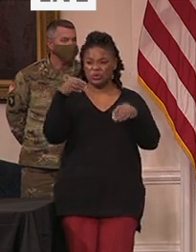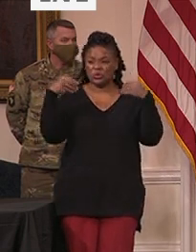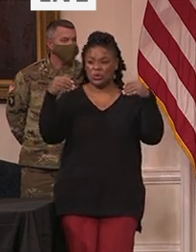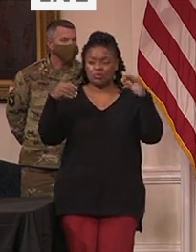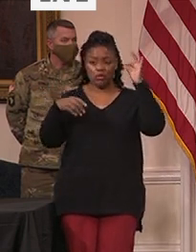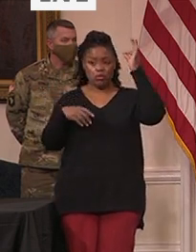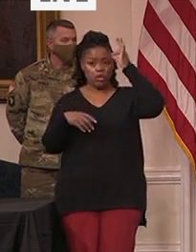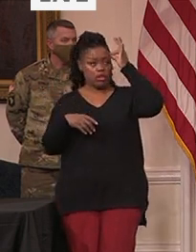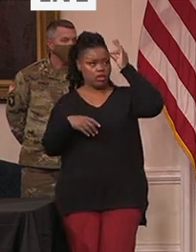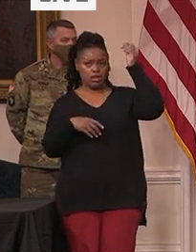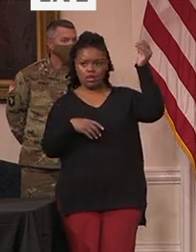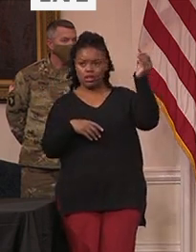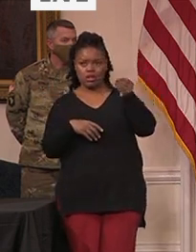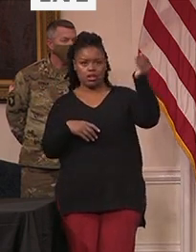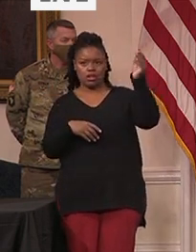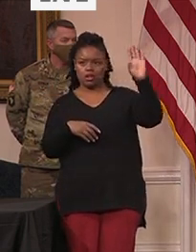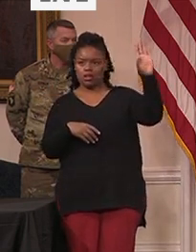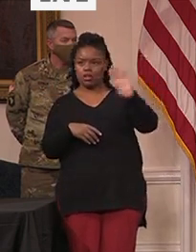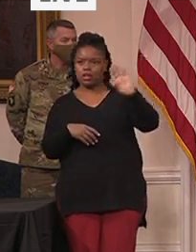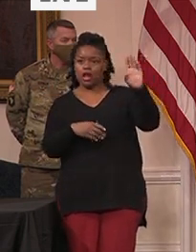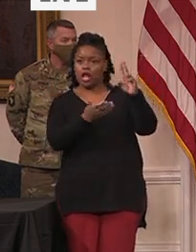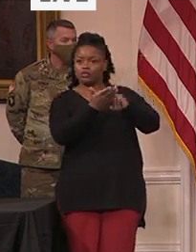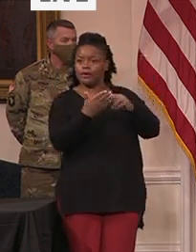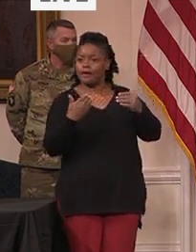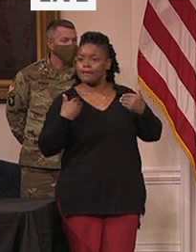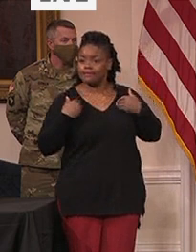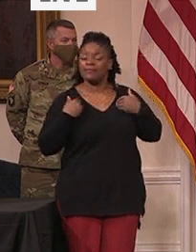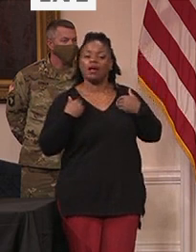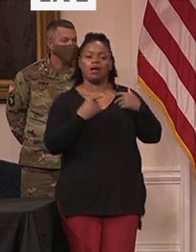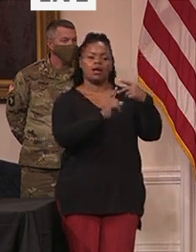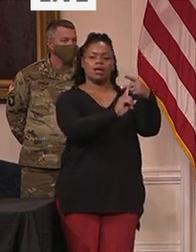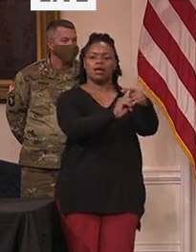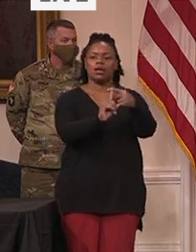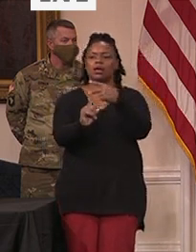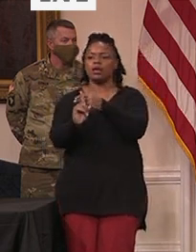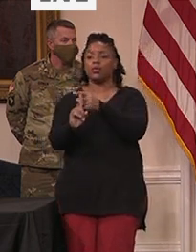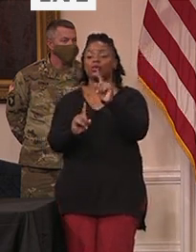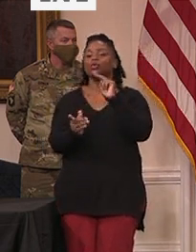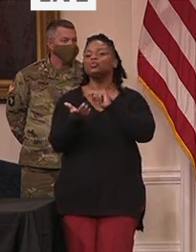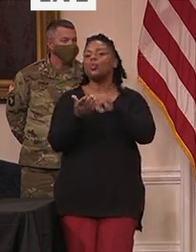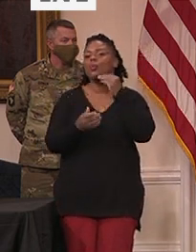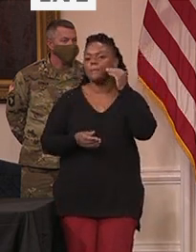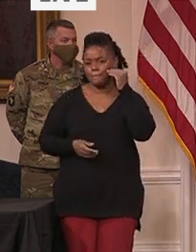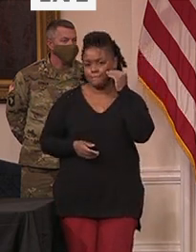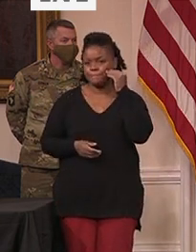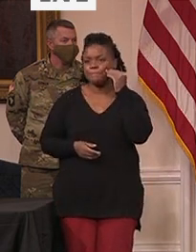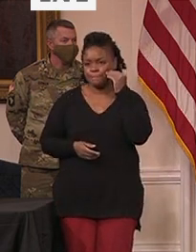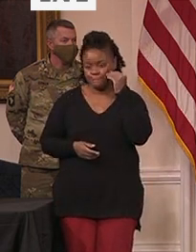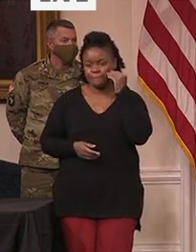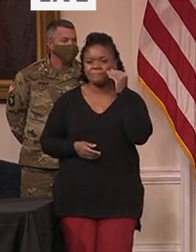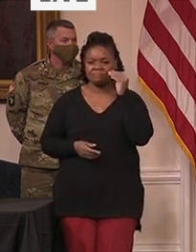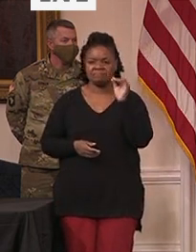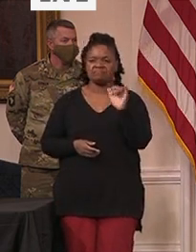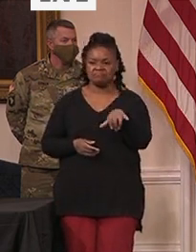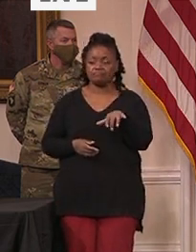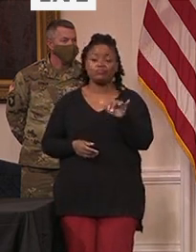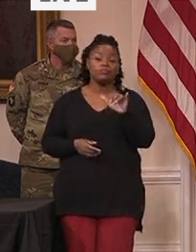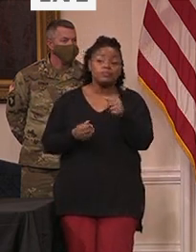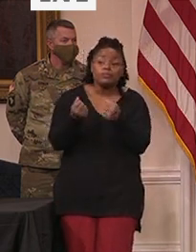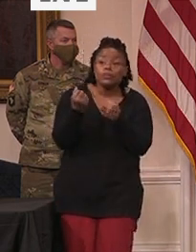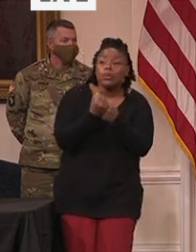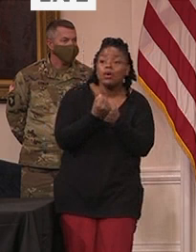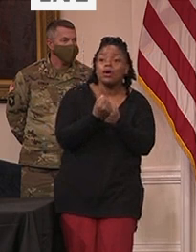our nursing homes across the state. And to support the vaccination of our Maryland frontline